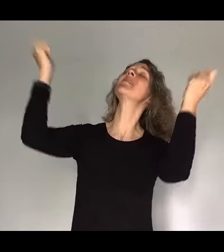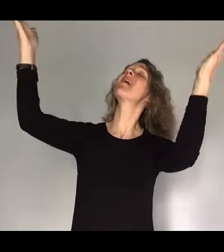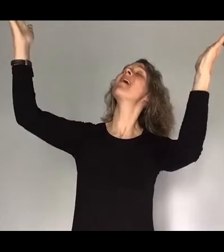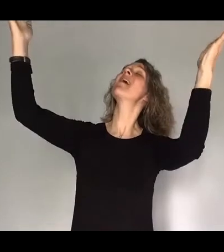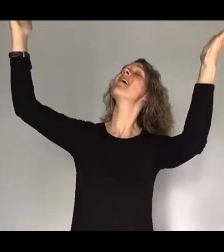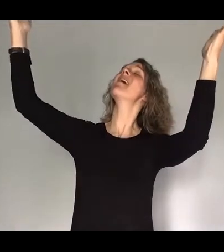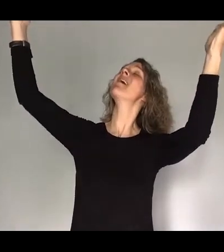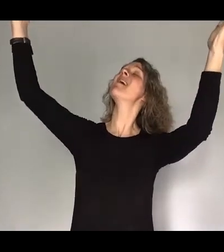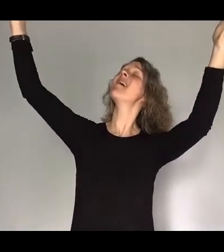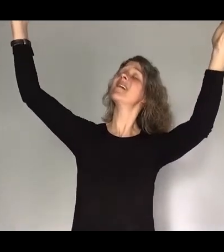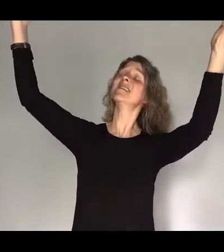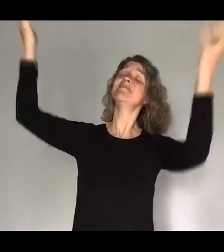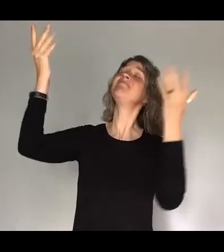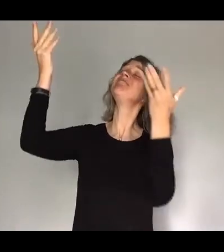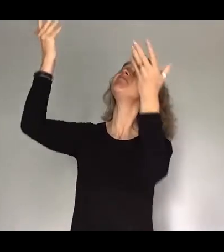All the same.